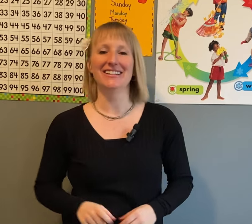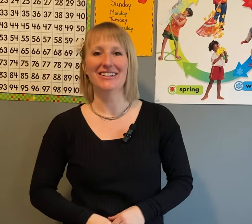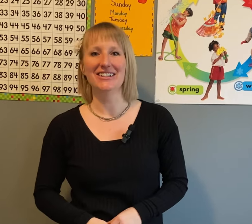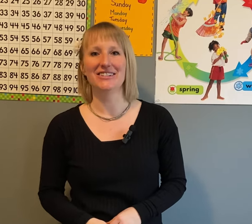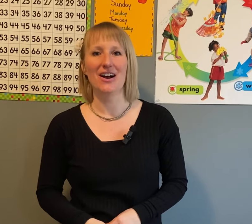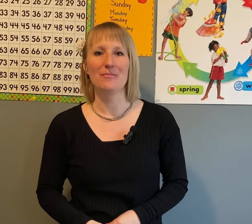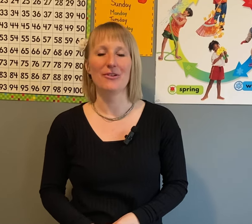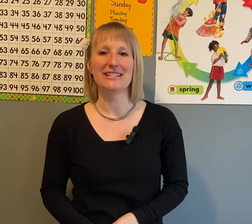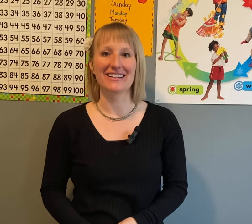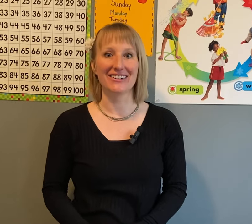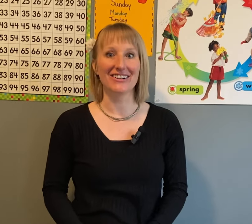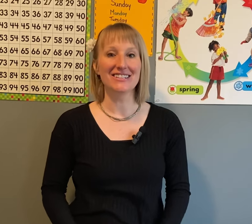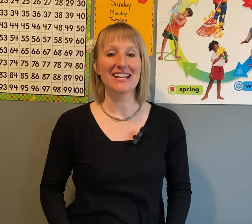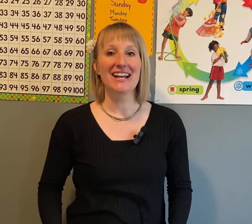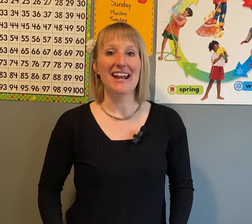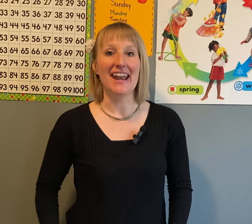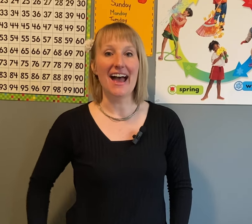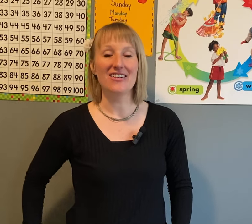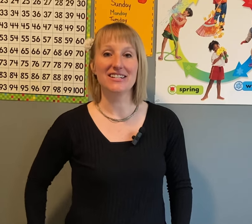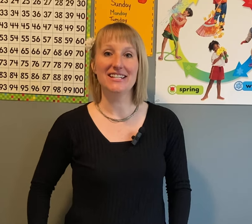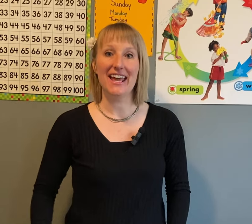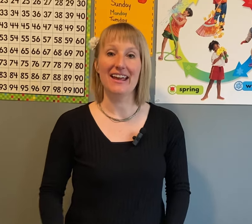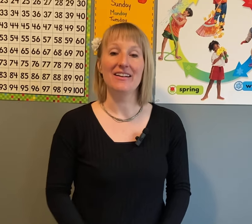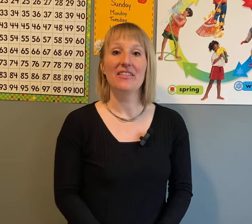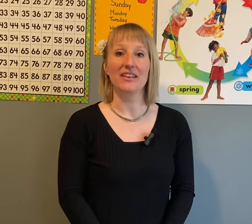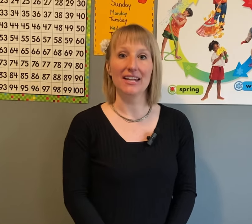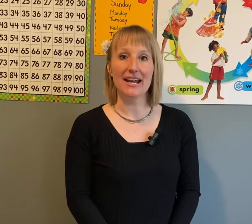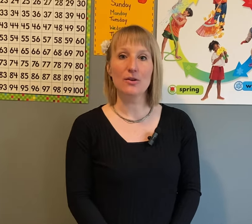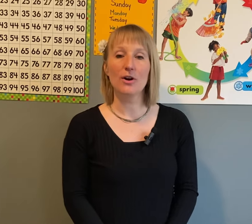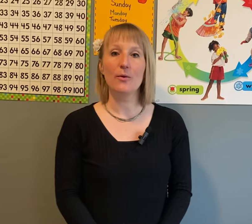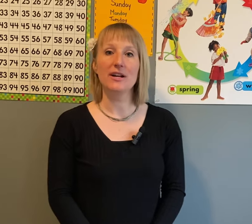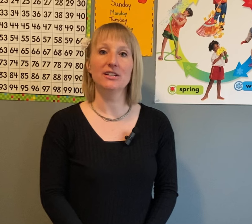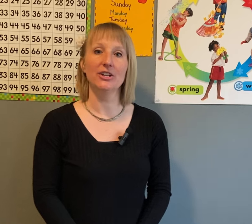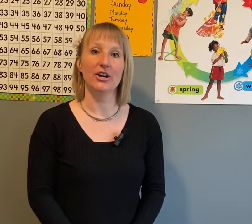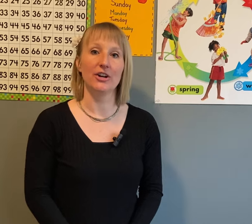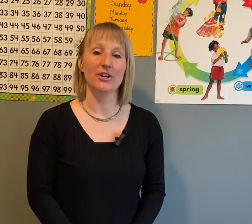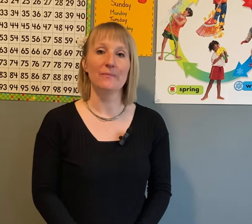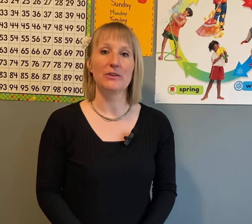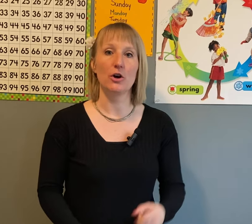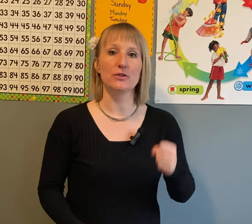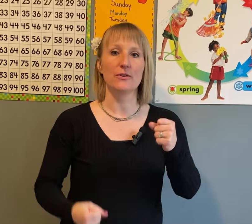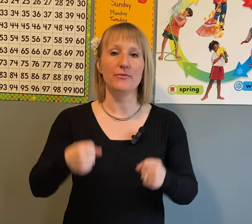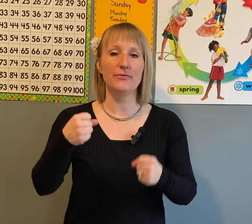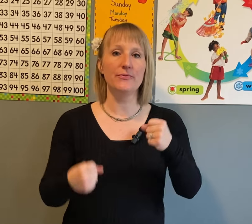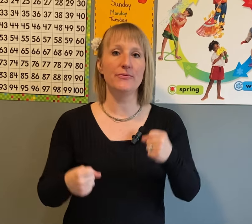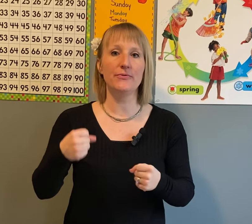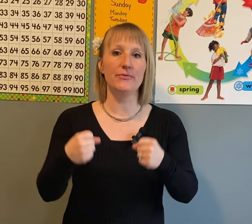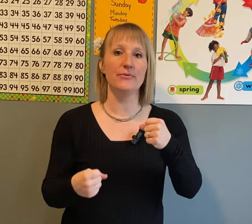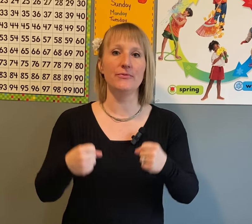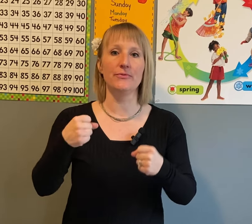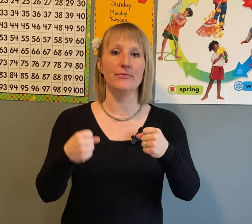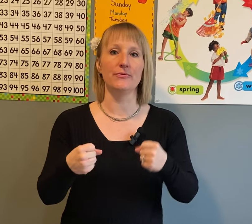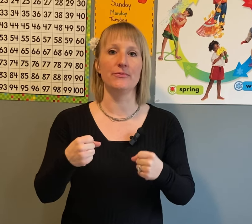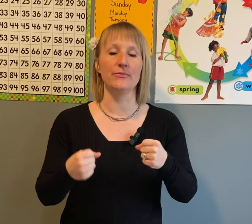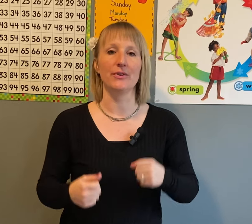Good job, boys and girls. Now, today, the letter we're going to learn goes vvvvvvvvvvvvv.